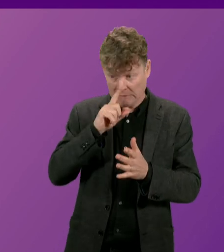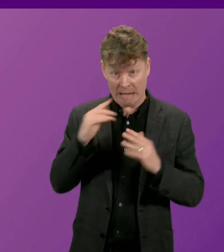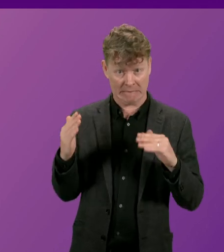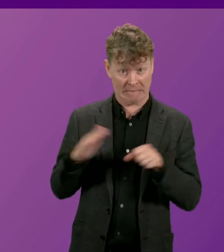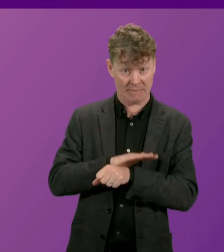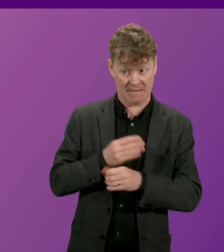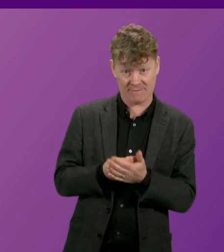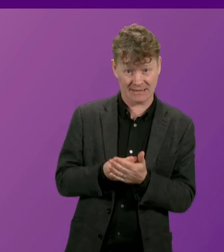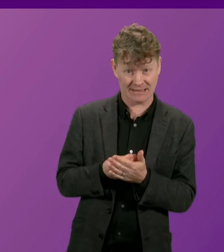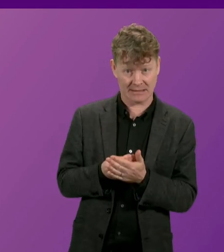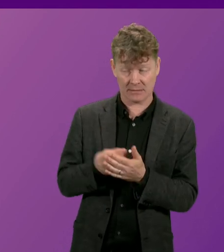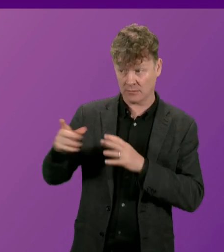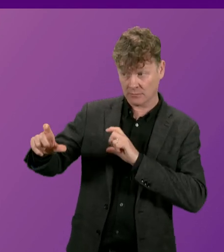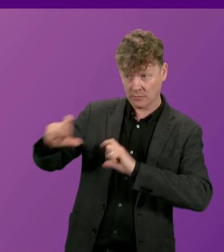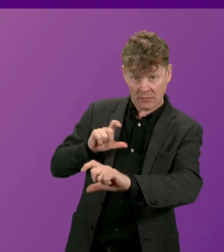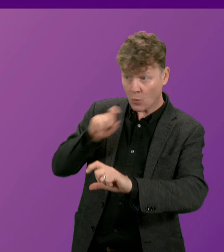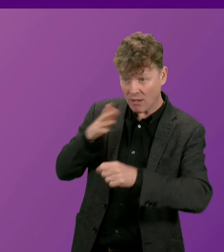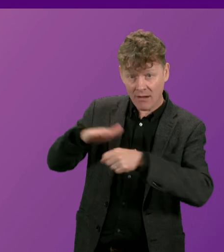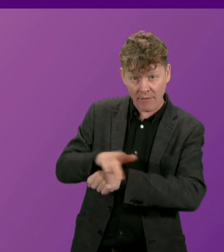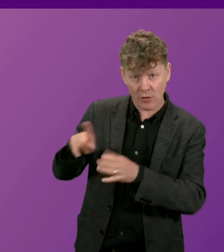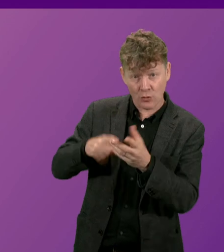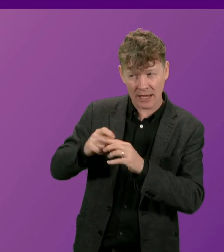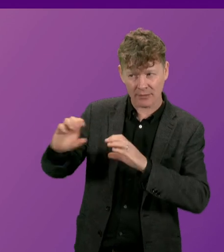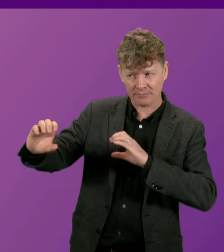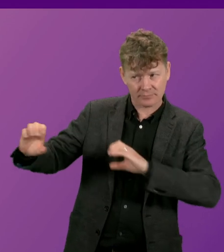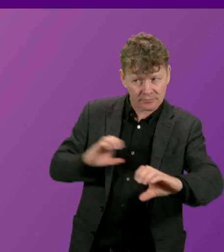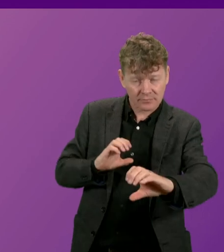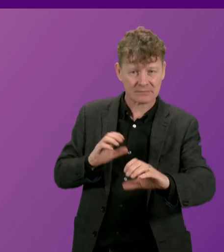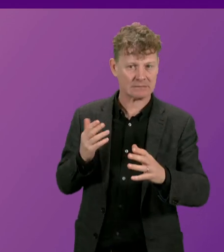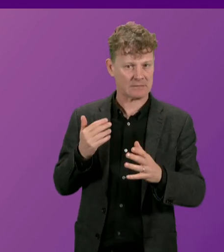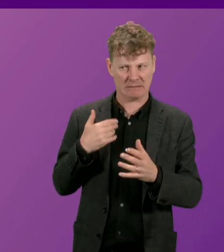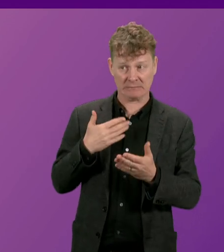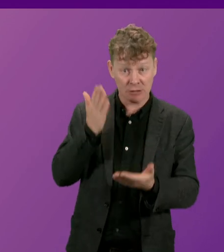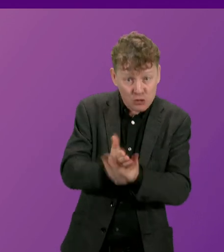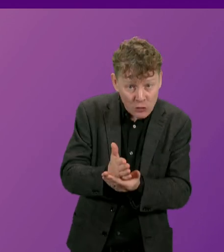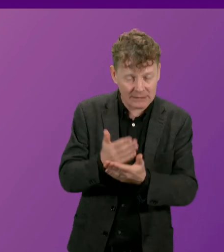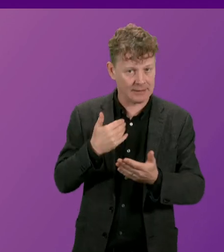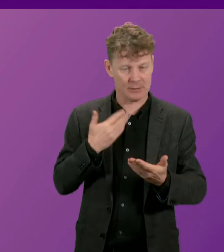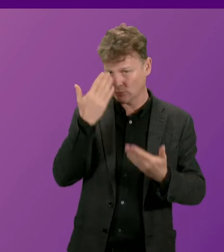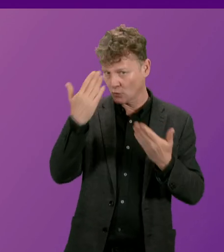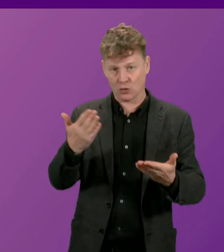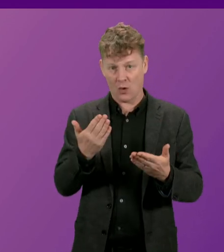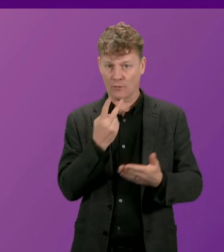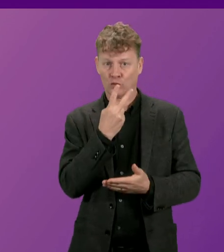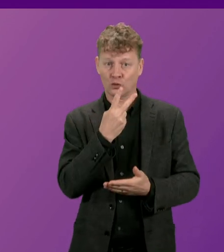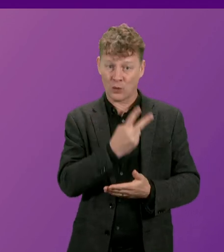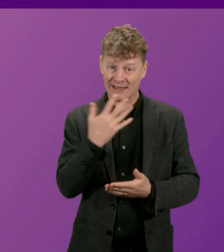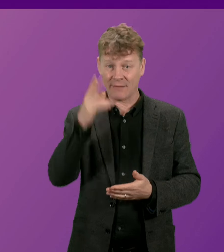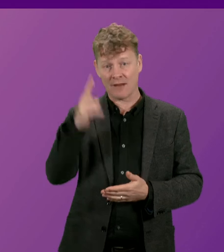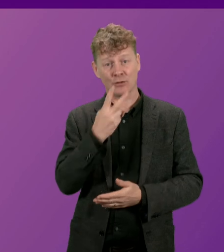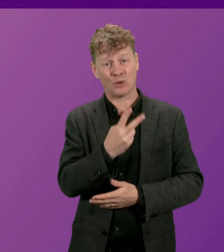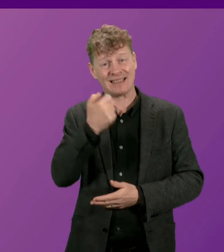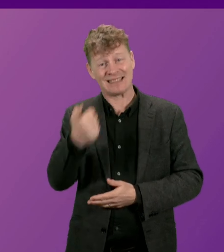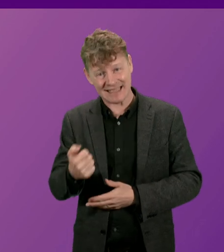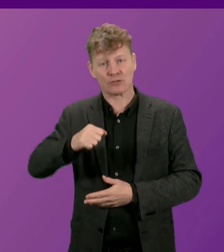when we might receive reimbursement. There is a danger that we won't have that certainty in time for the 25-26 Scottish Budget process.